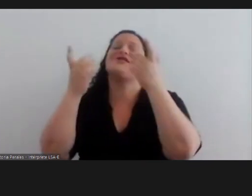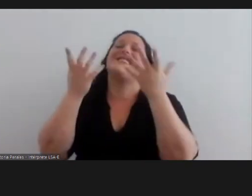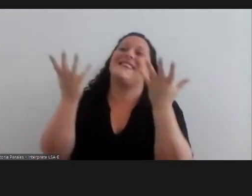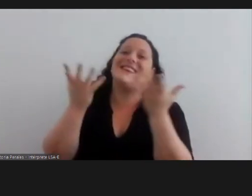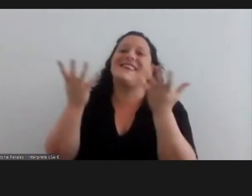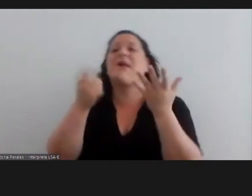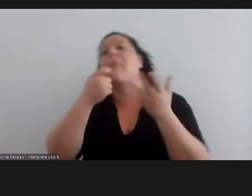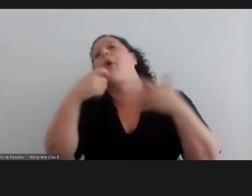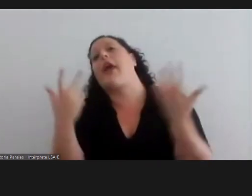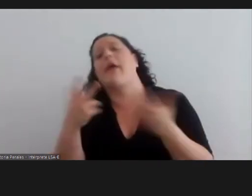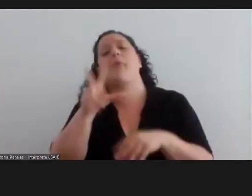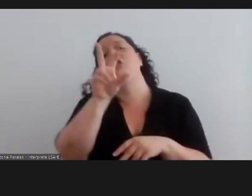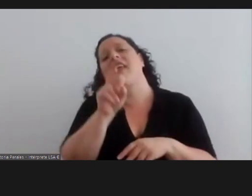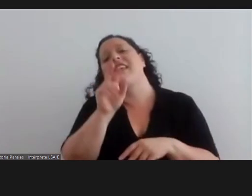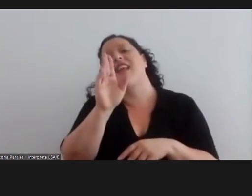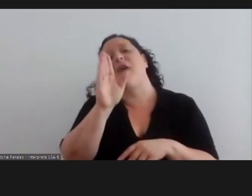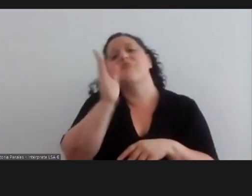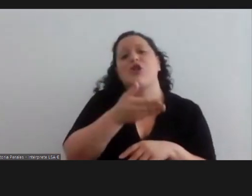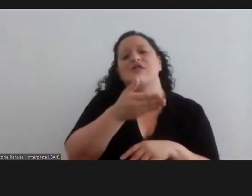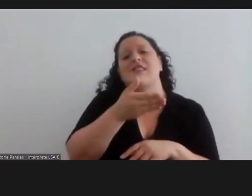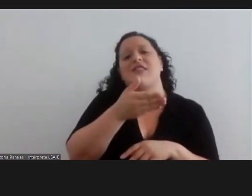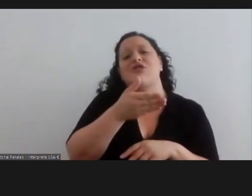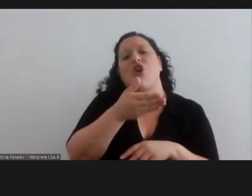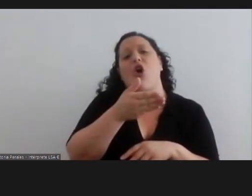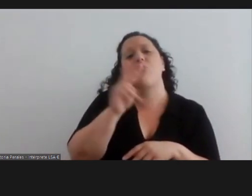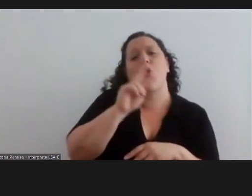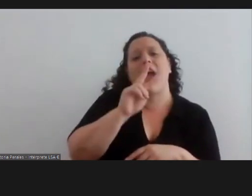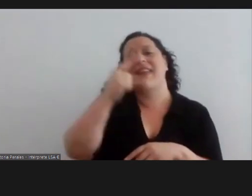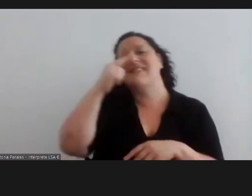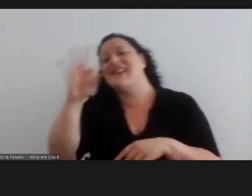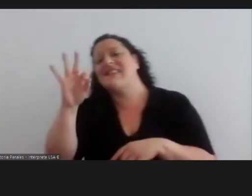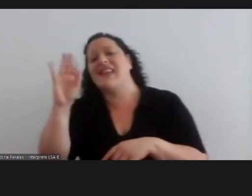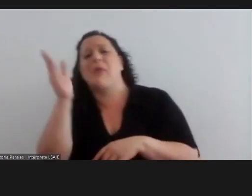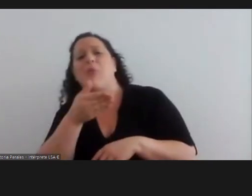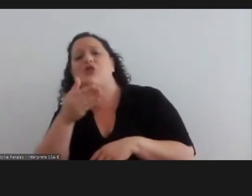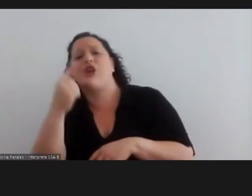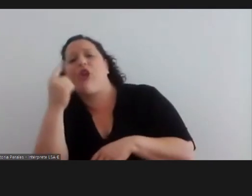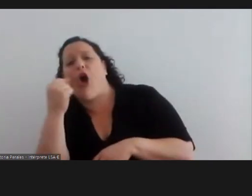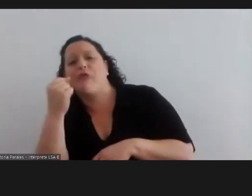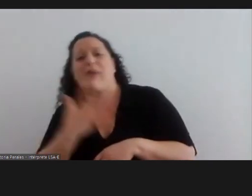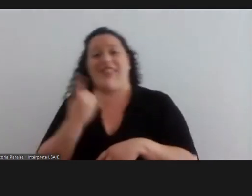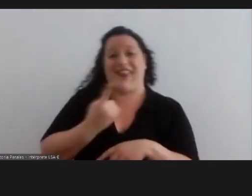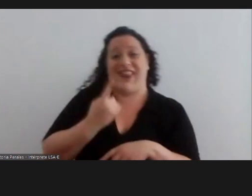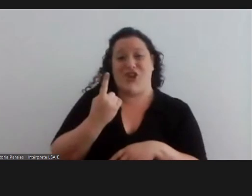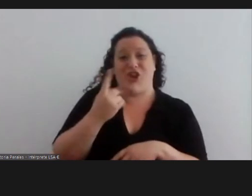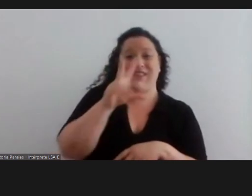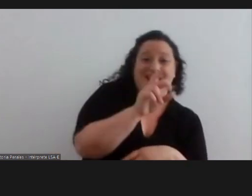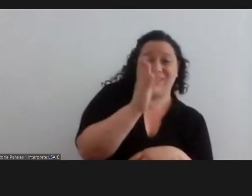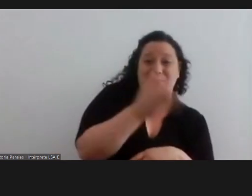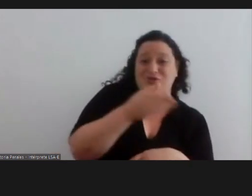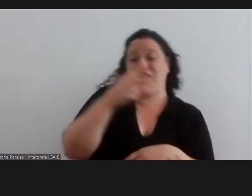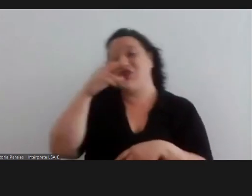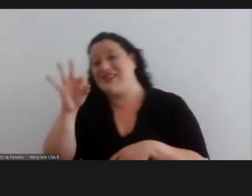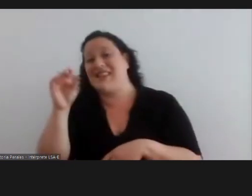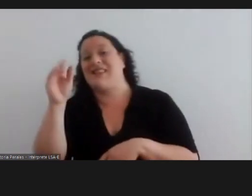so we would want instead of 30 percent versus 70 percent men maybe instead of 30